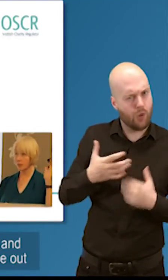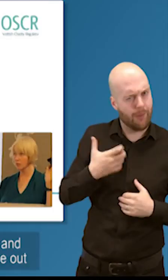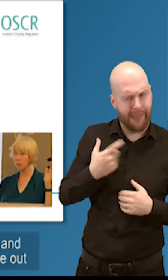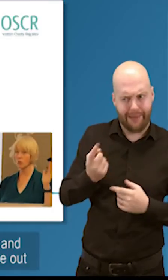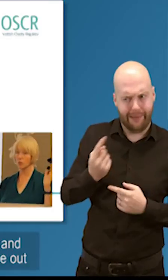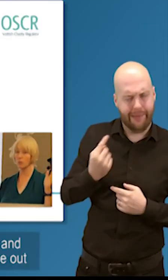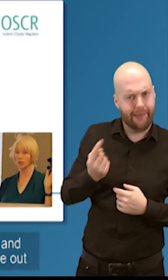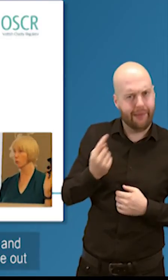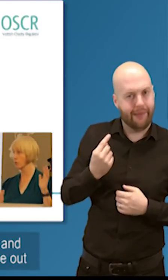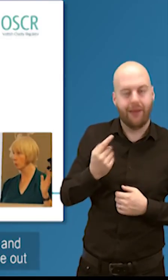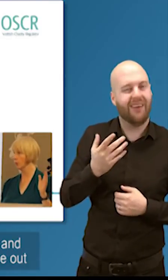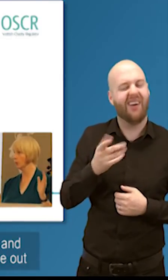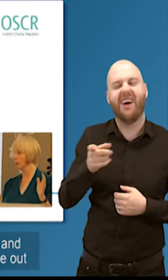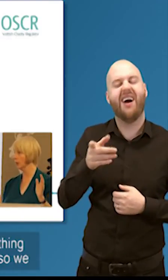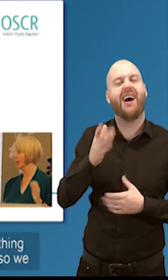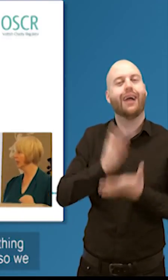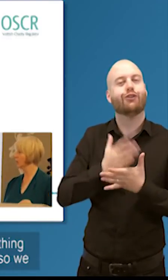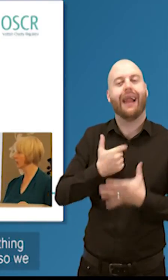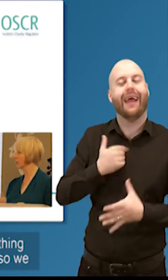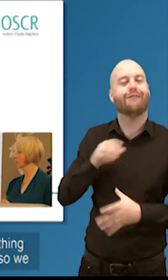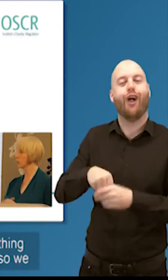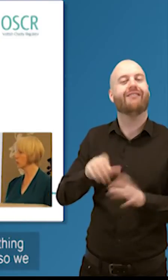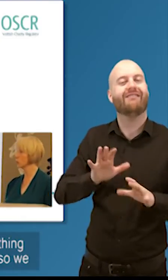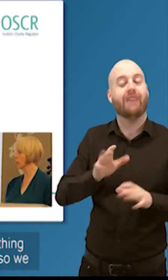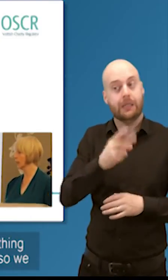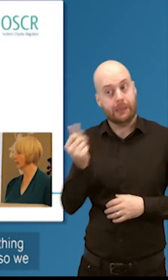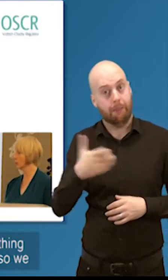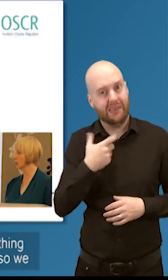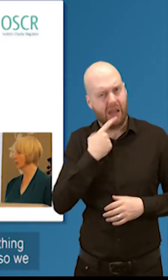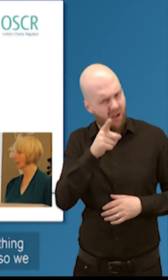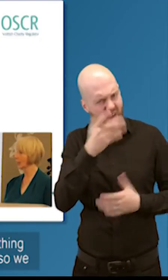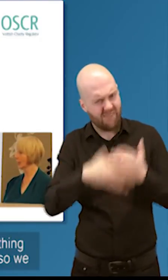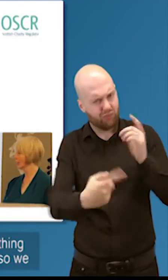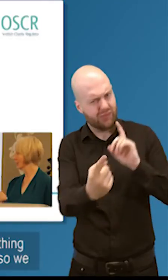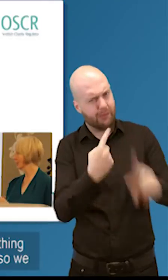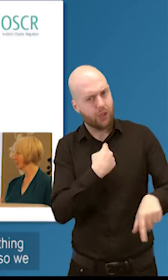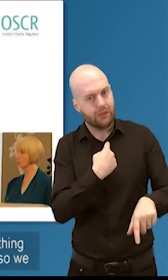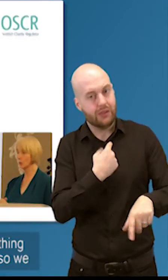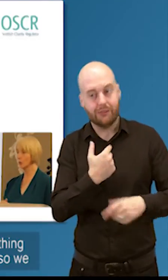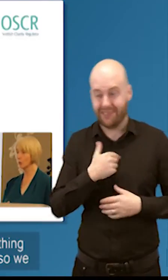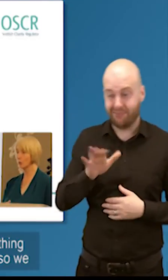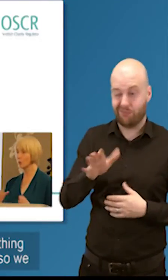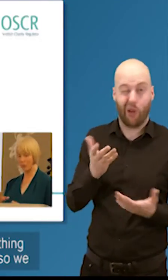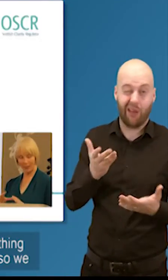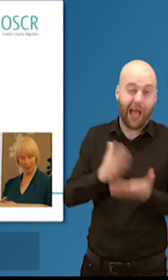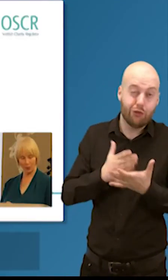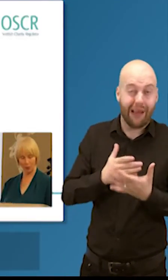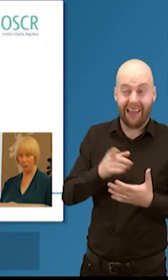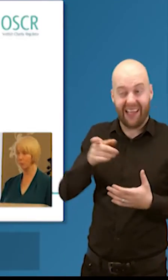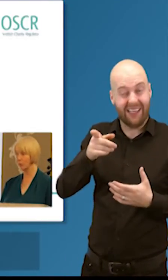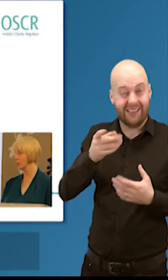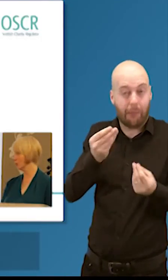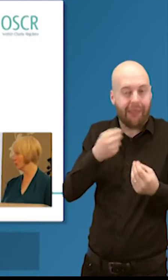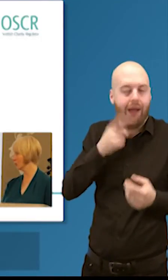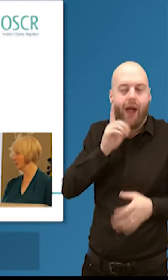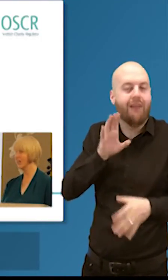saying i'm concerned about something or someone out there and then thinking that we're not doing anything about it that's the last thing in world we want so we need to make sure